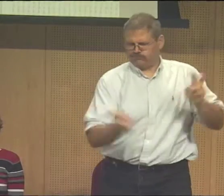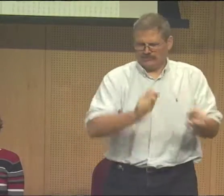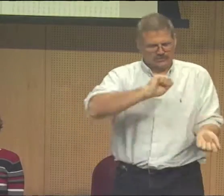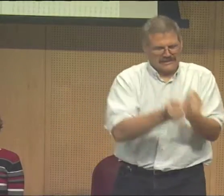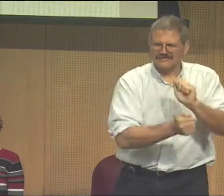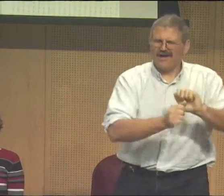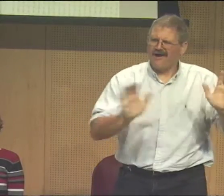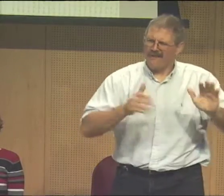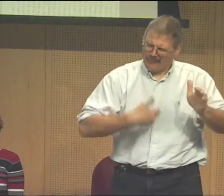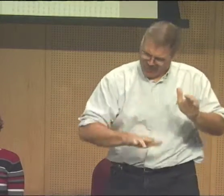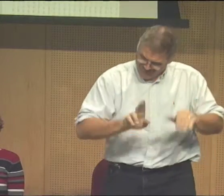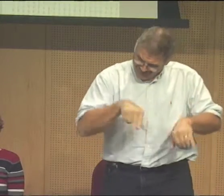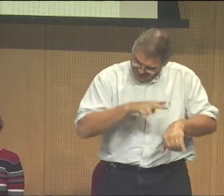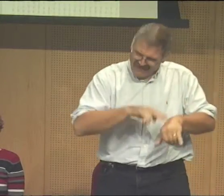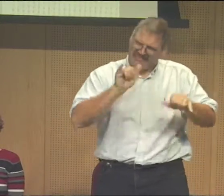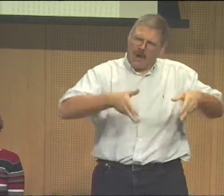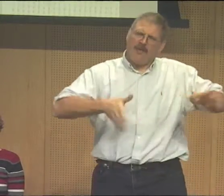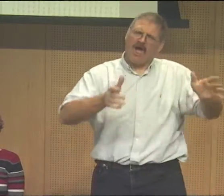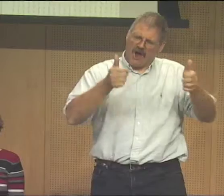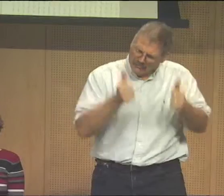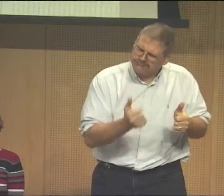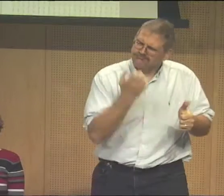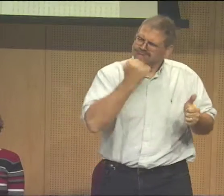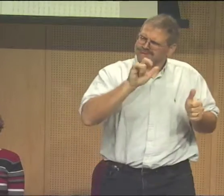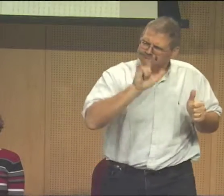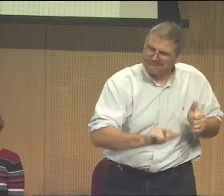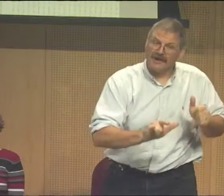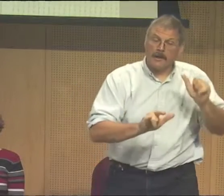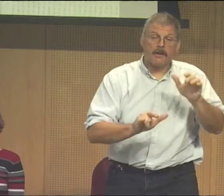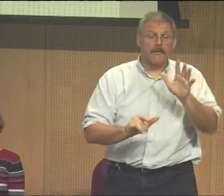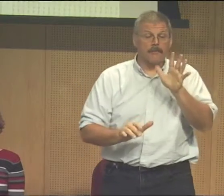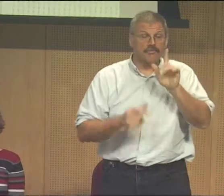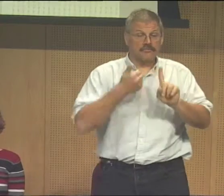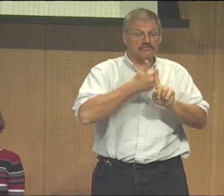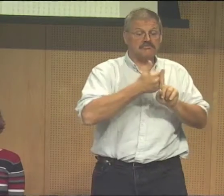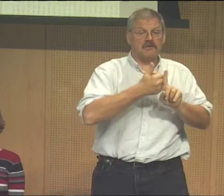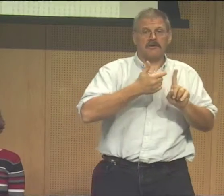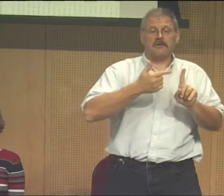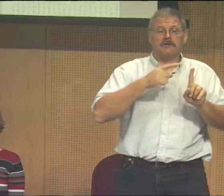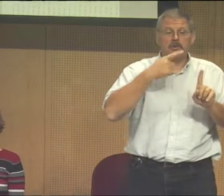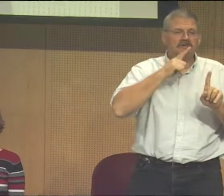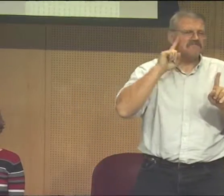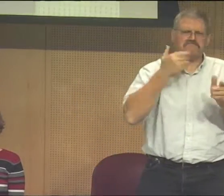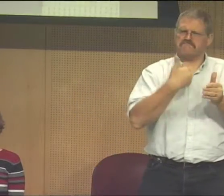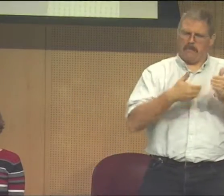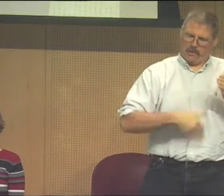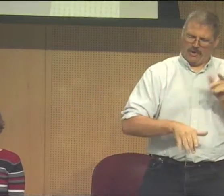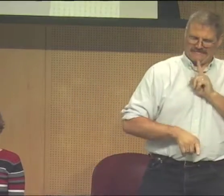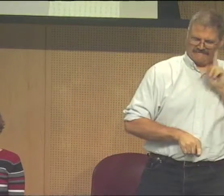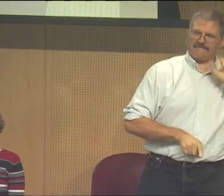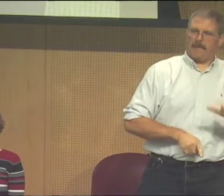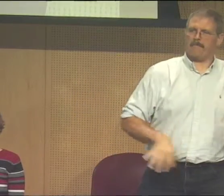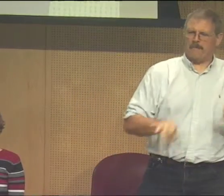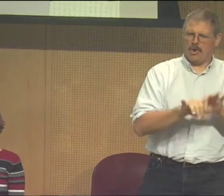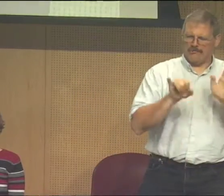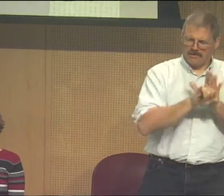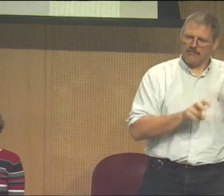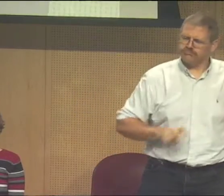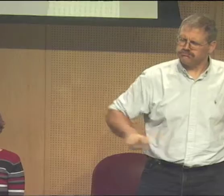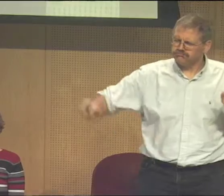they don't want the child, they want to abort the child. But having the child is just a natural process of life. And it doesn't matter